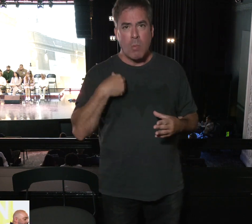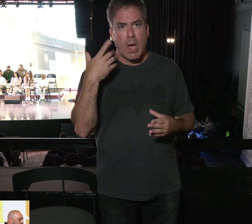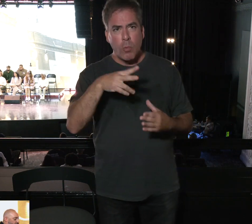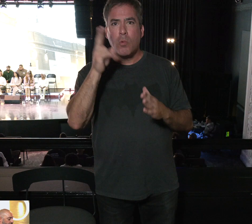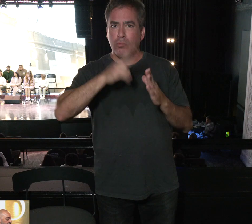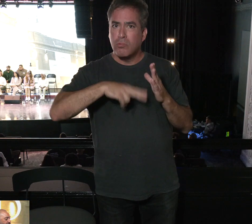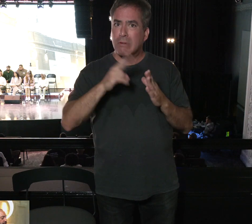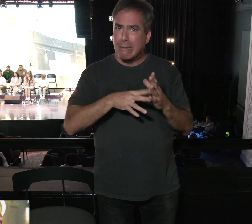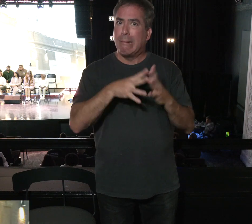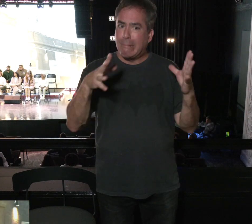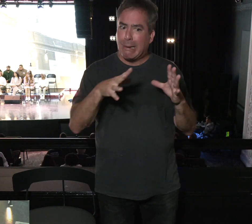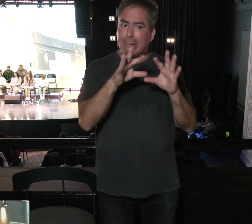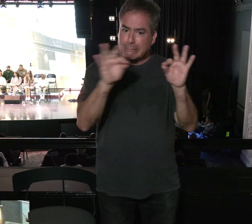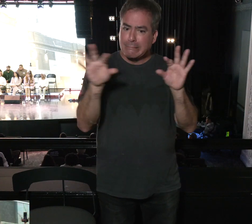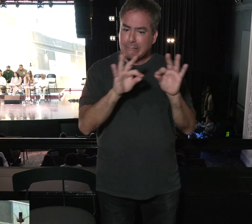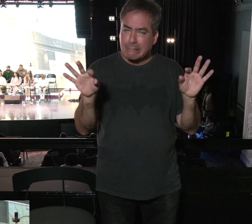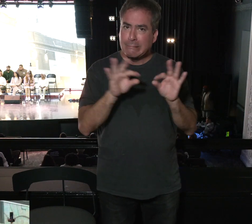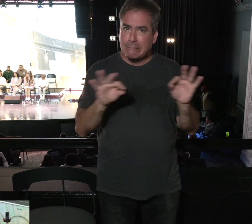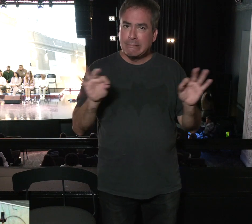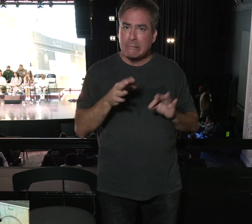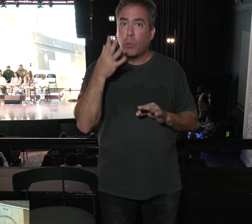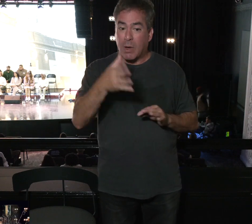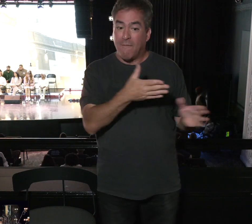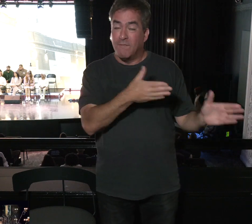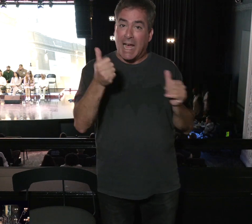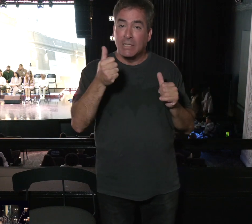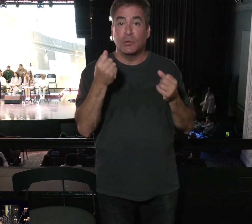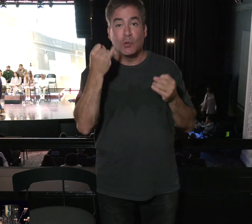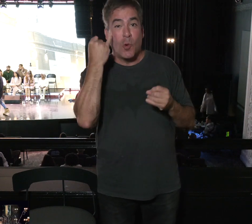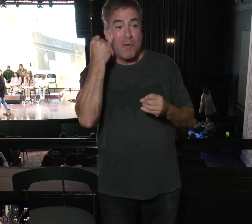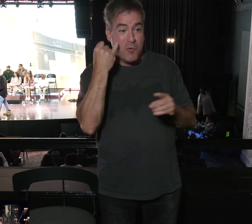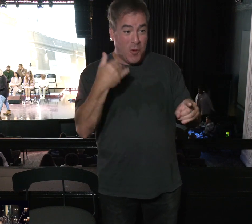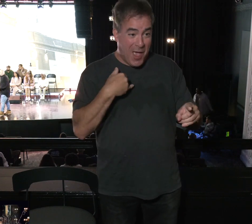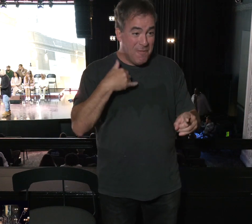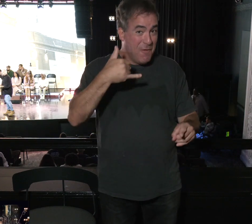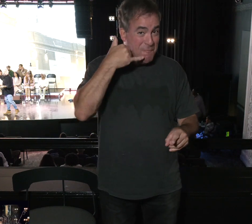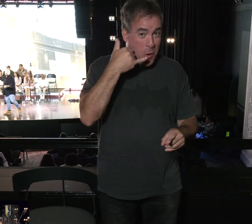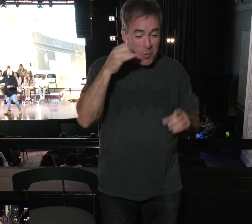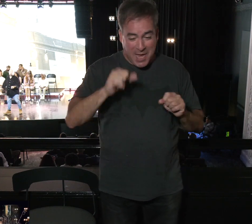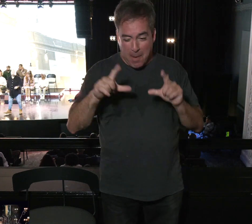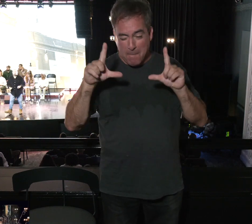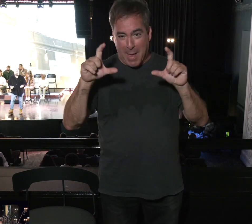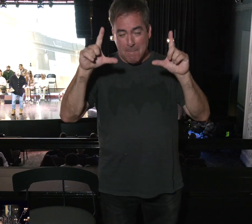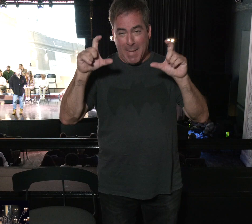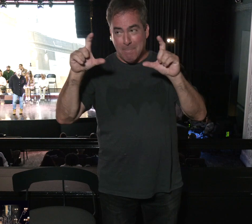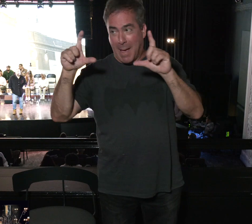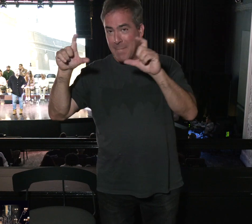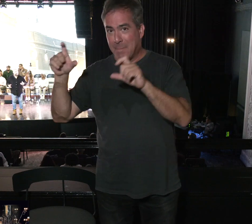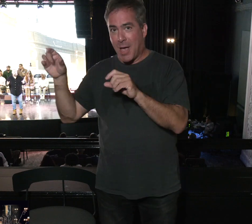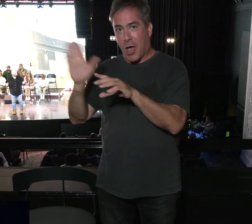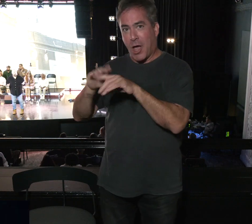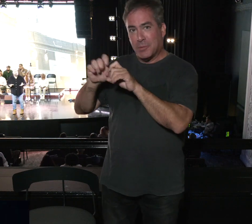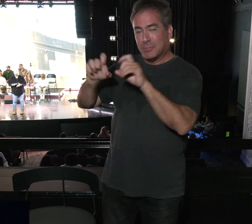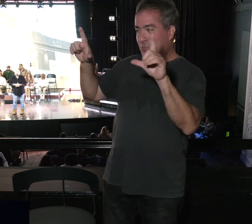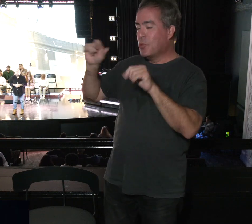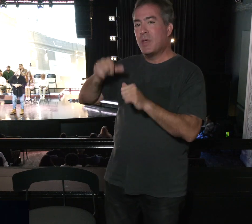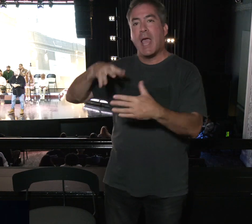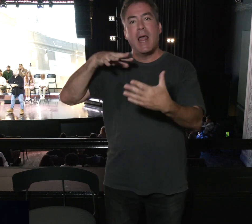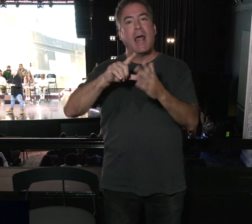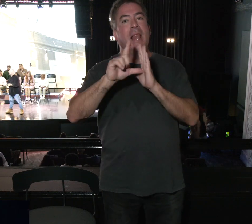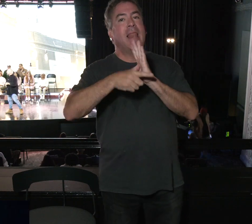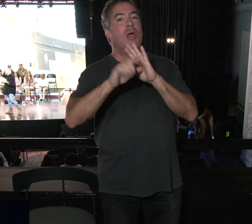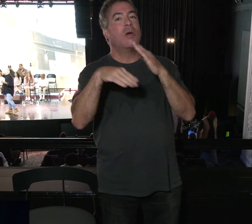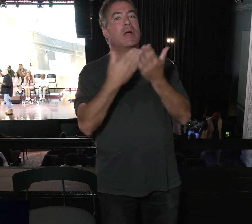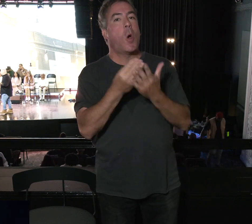going to read a lot of Scripture, and it's going to be quick. And so if you have your phones, you can just take pictures of the Scriptures so you can study them later and go